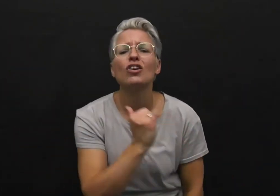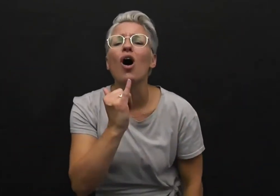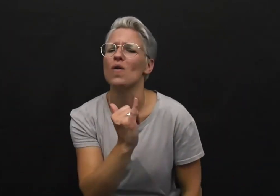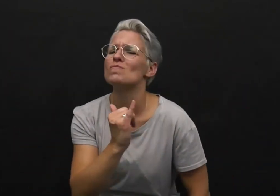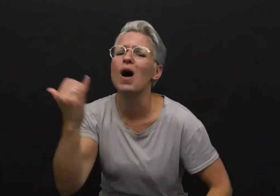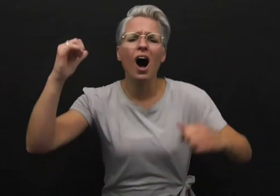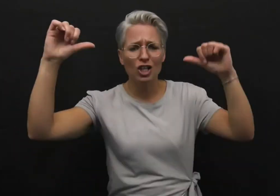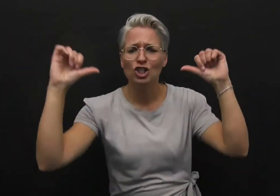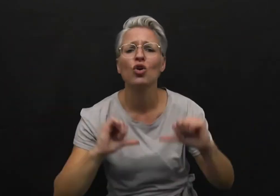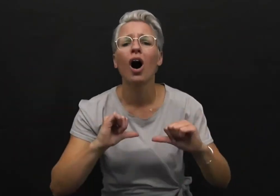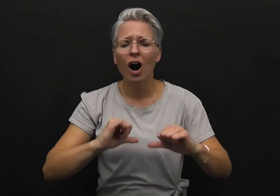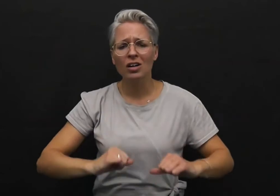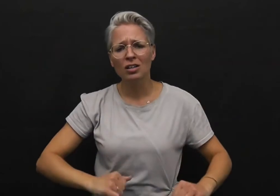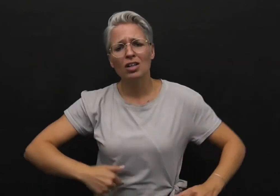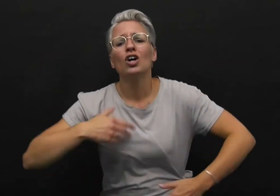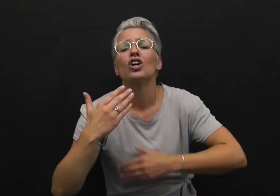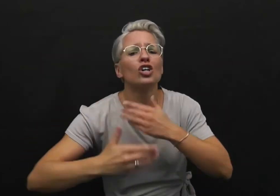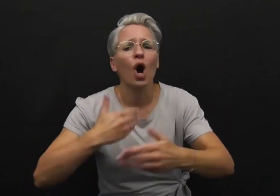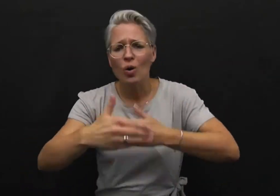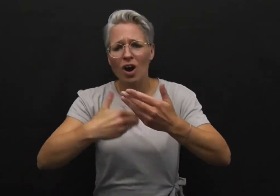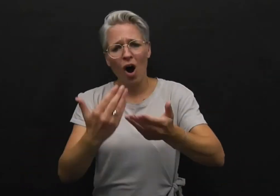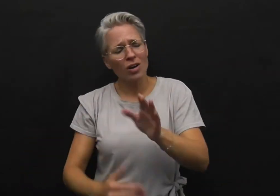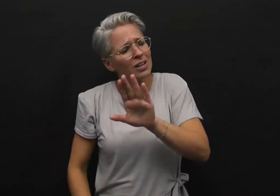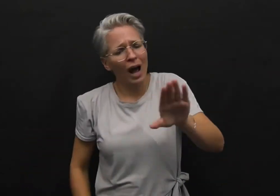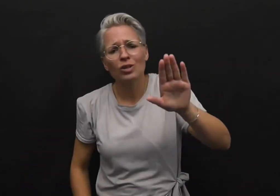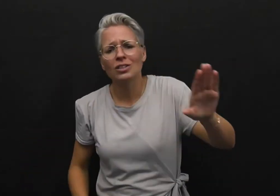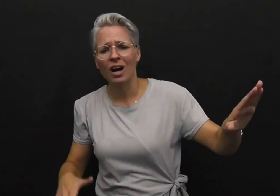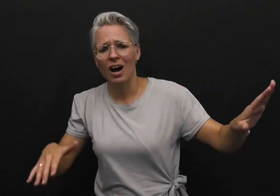so much wrong going on outside